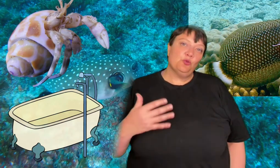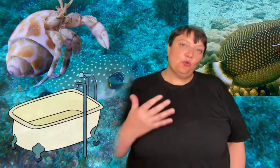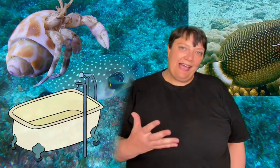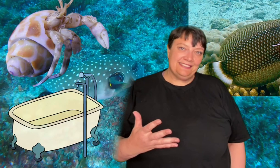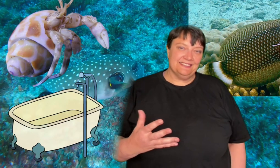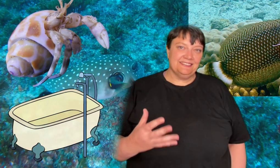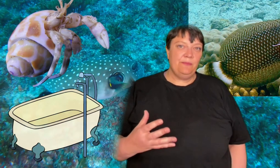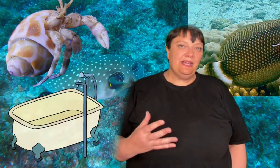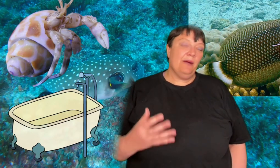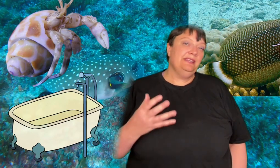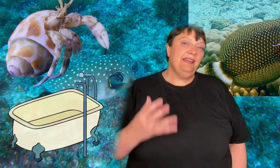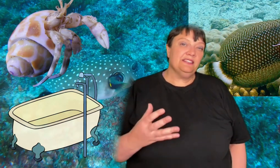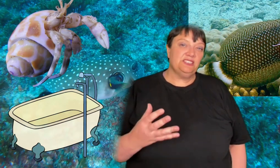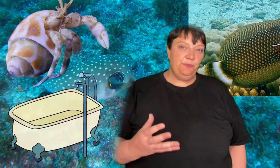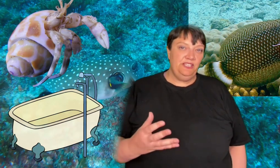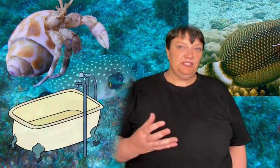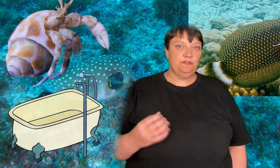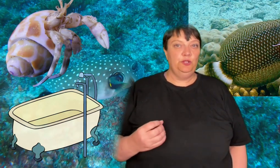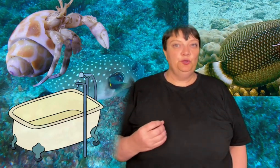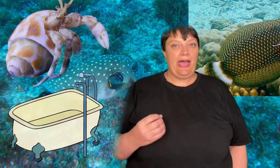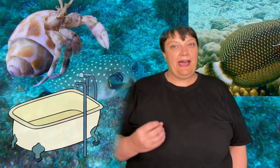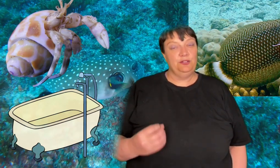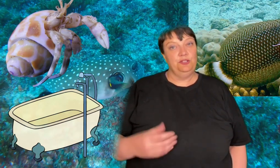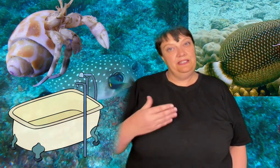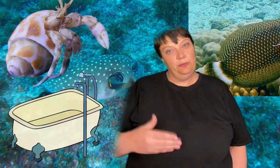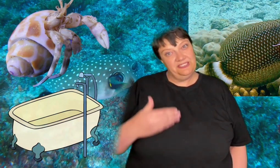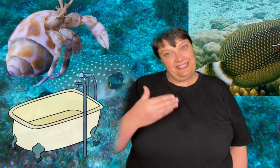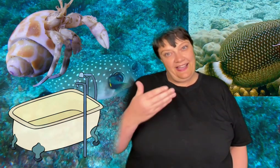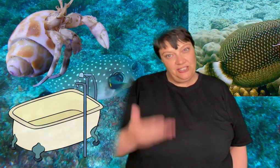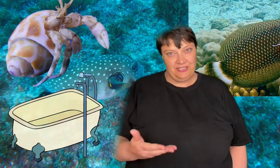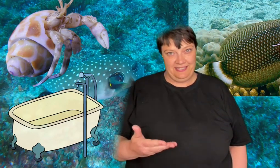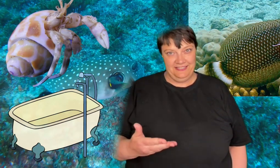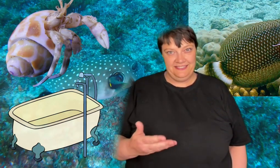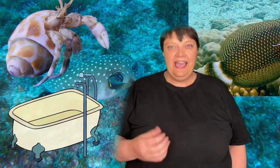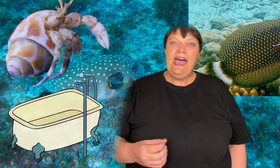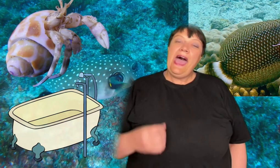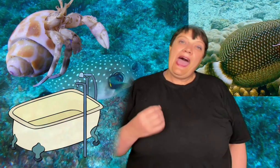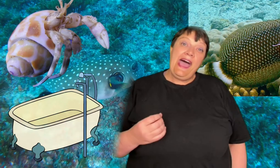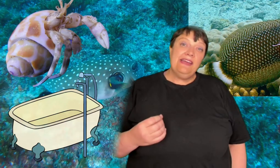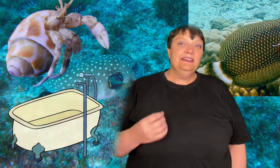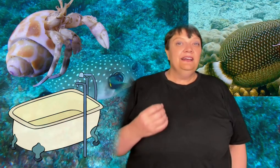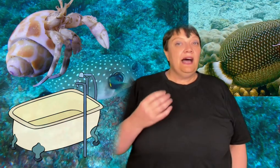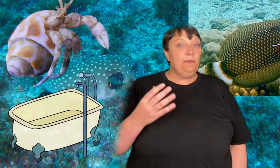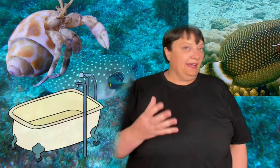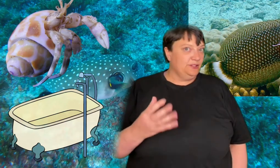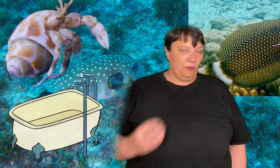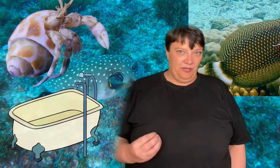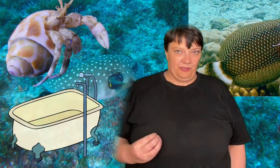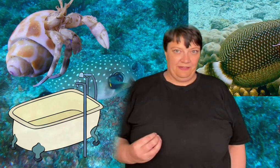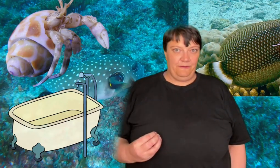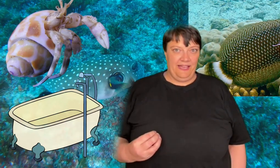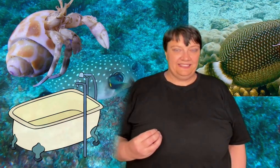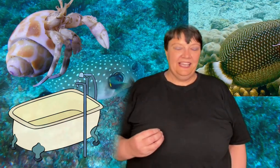Those wrasses then become another species for you to add to the domestication list and a place